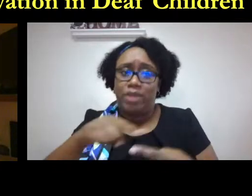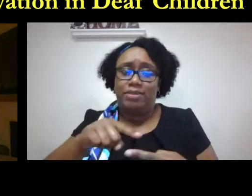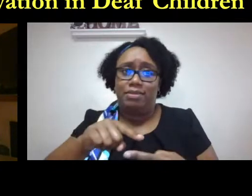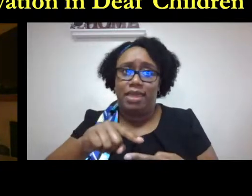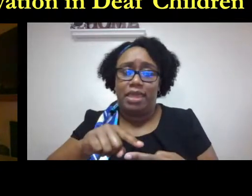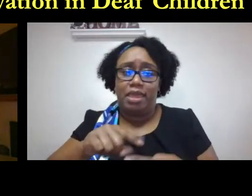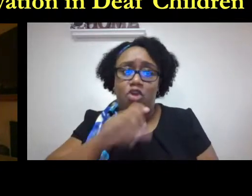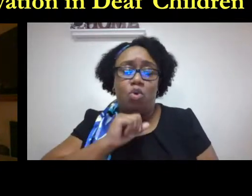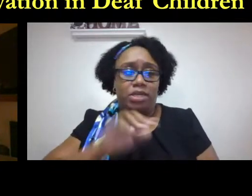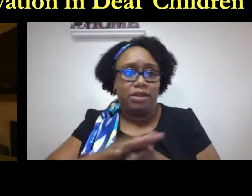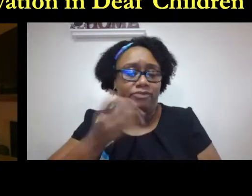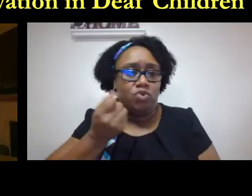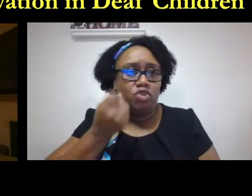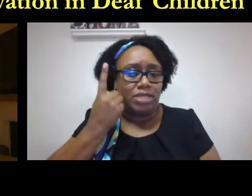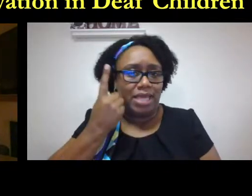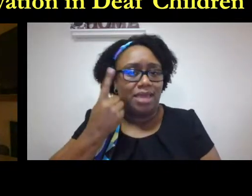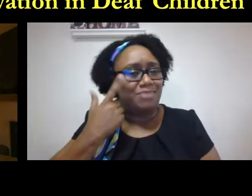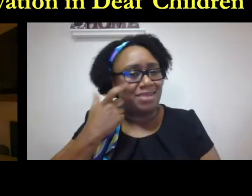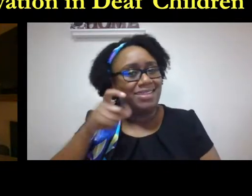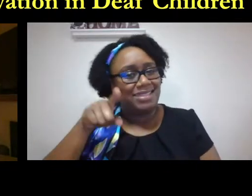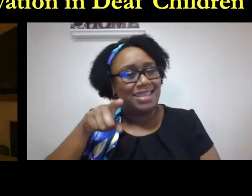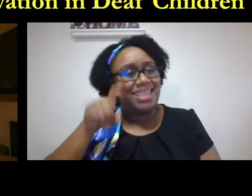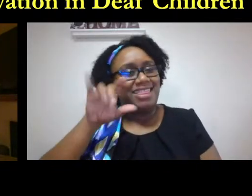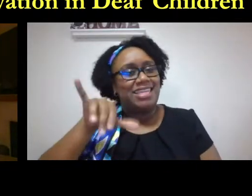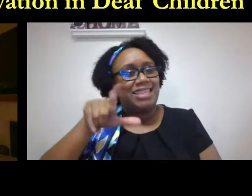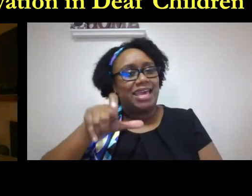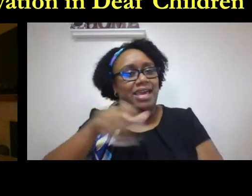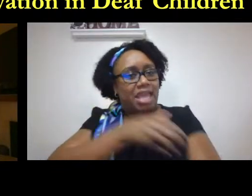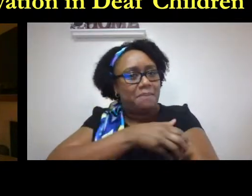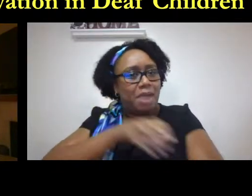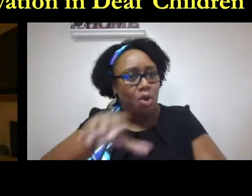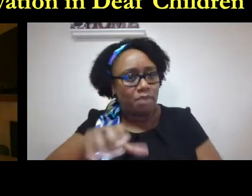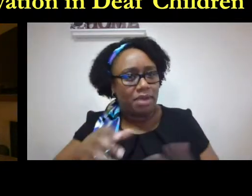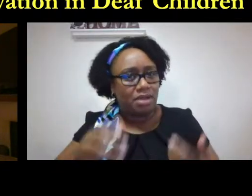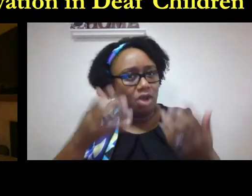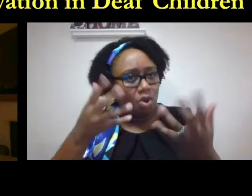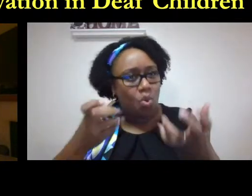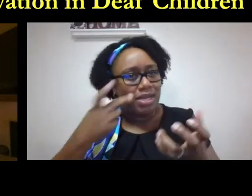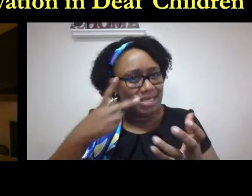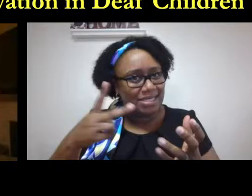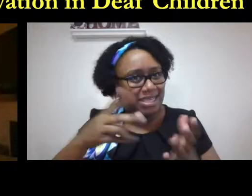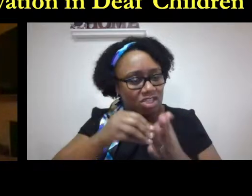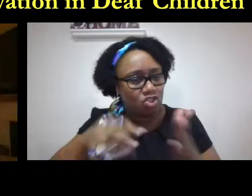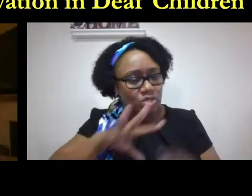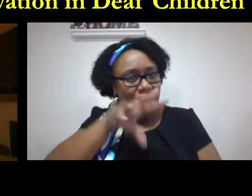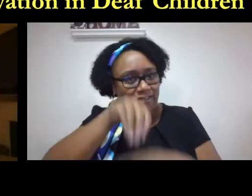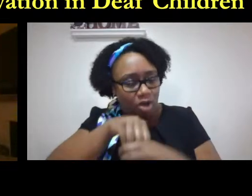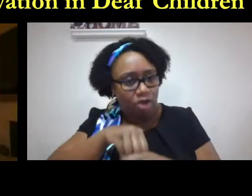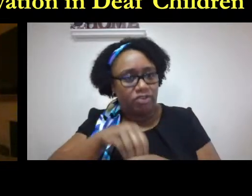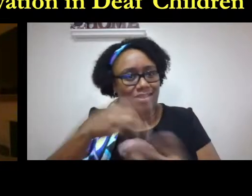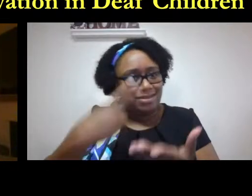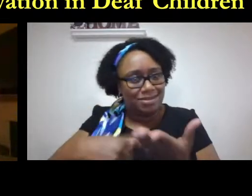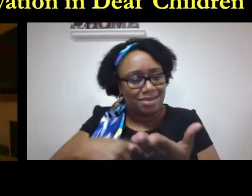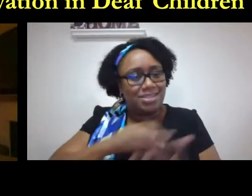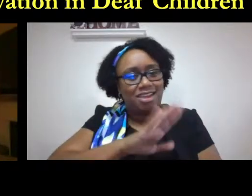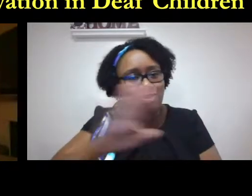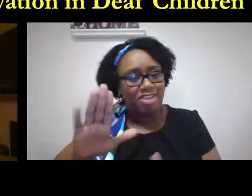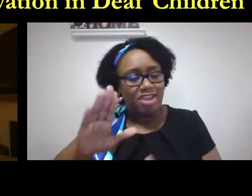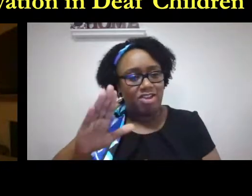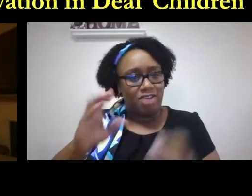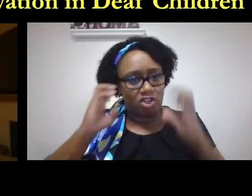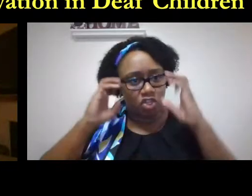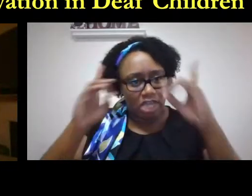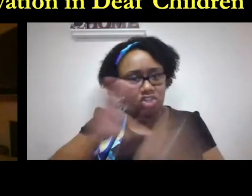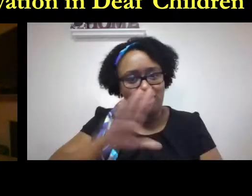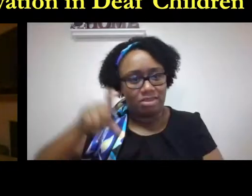more importantly the student themselves i encourage students when they have a level of understanding i encourage them